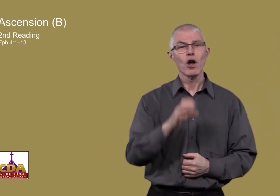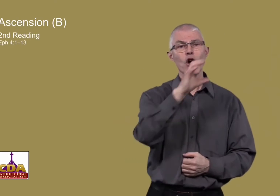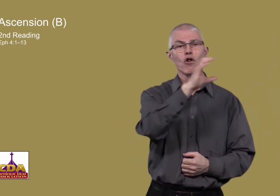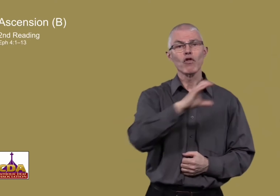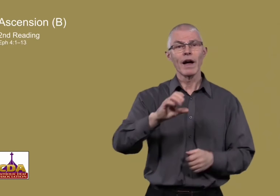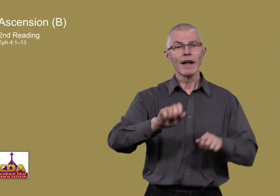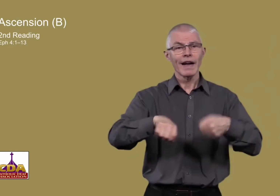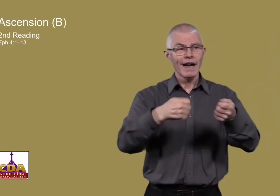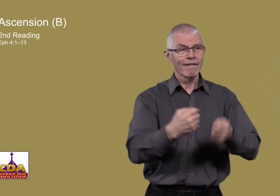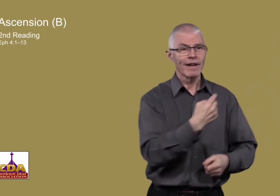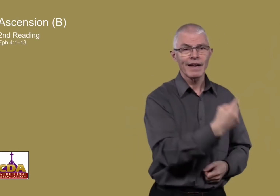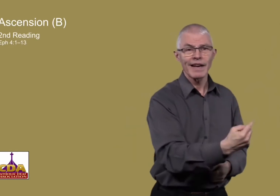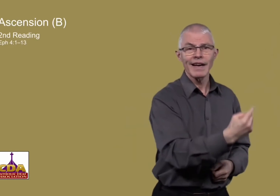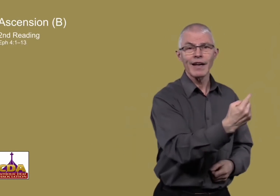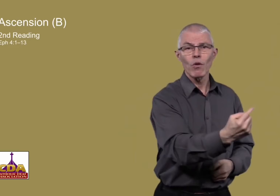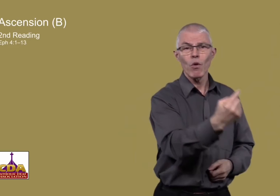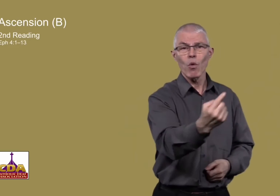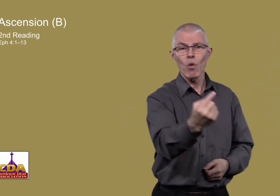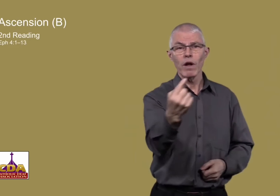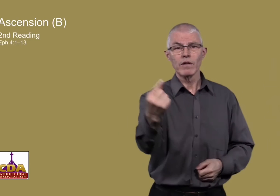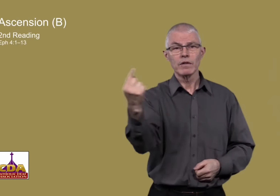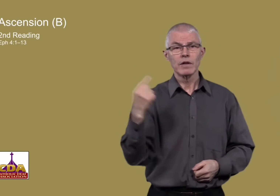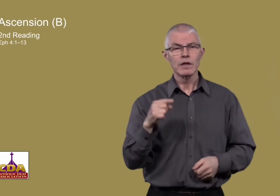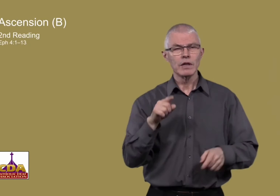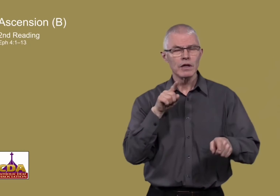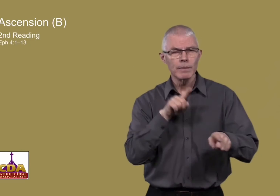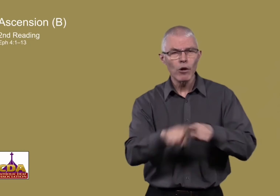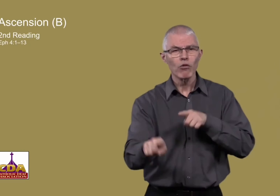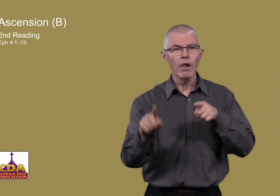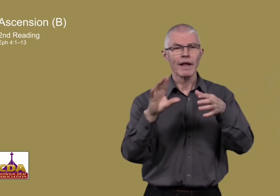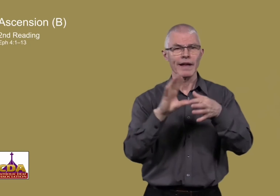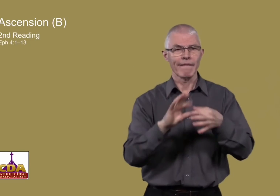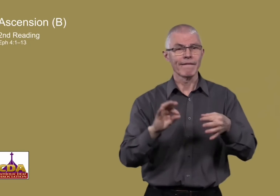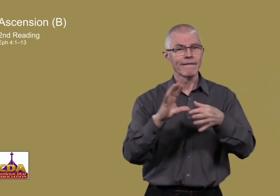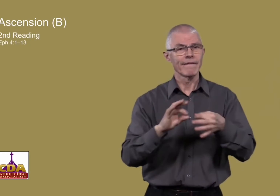Christ gives us each special gifts.